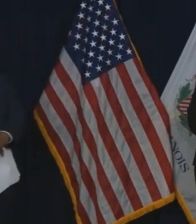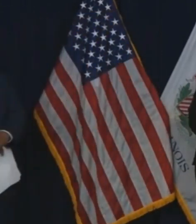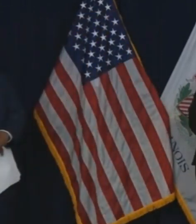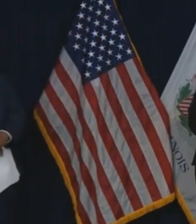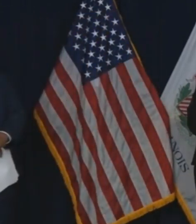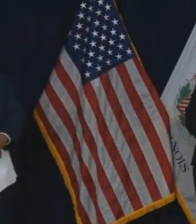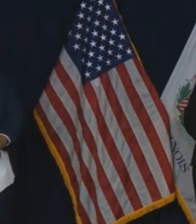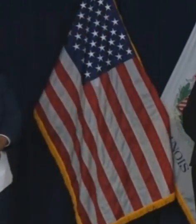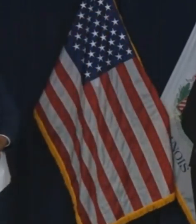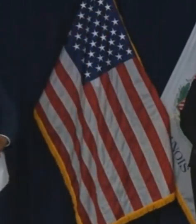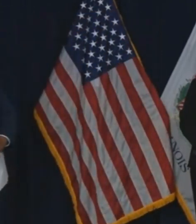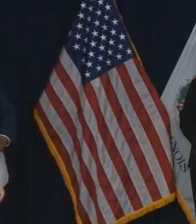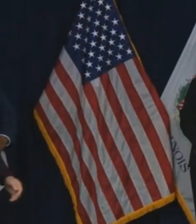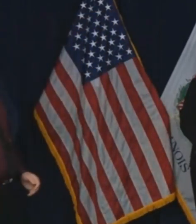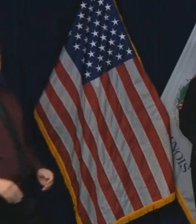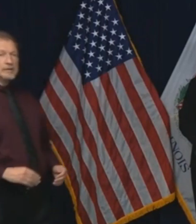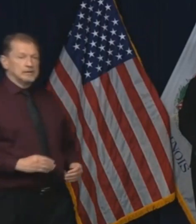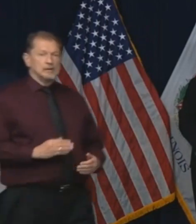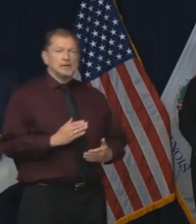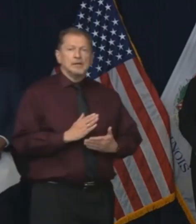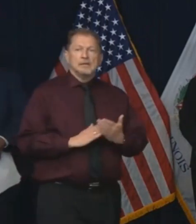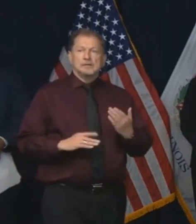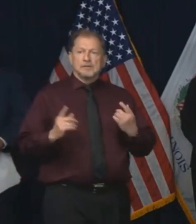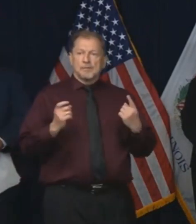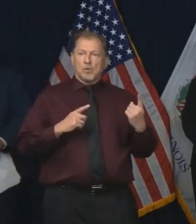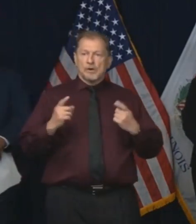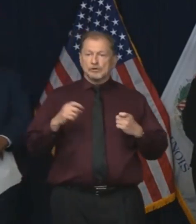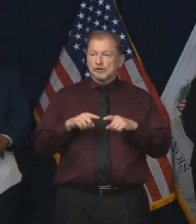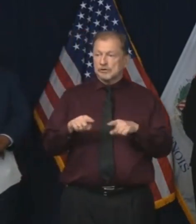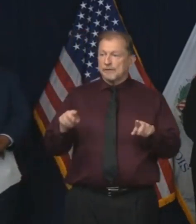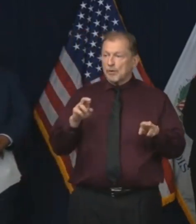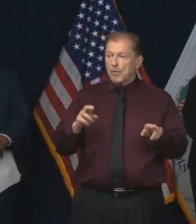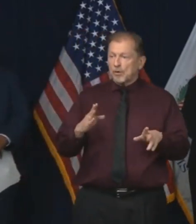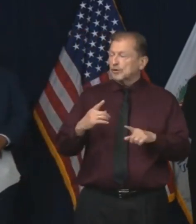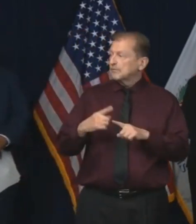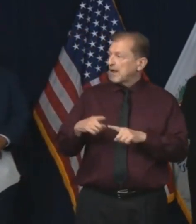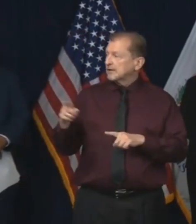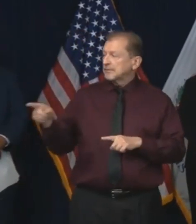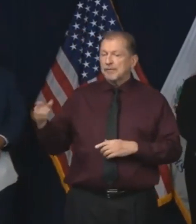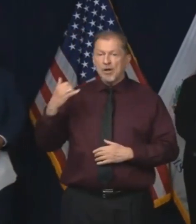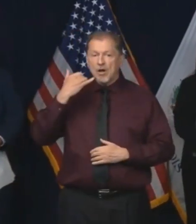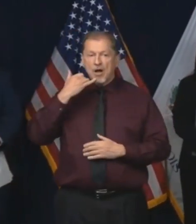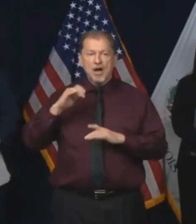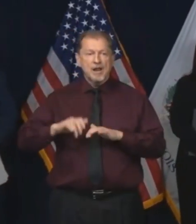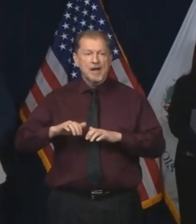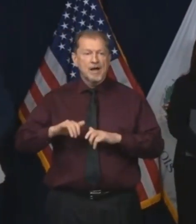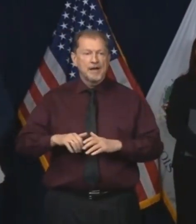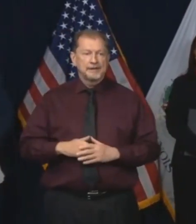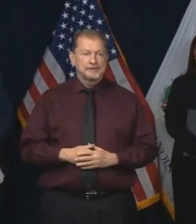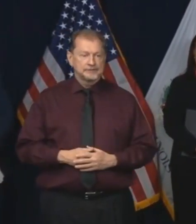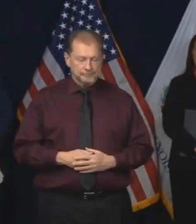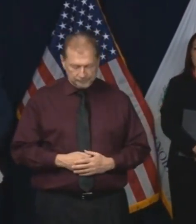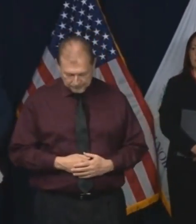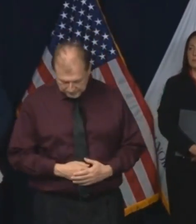Thank you. you. Happy to take any questions from members of the media in the room and those online. Sure.